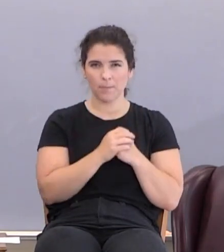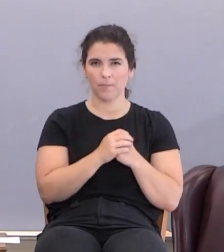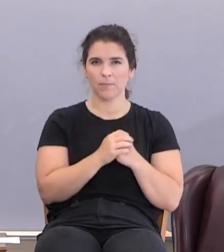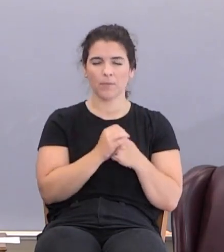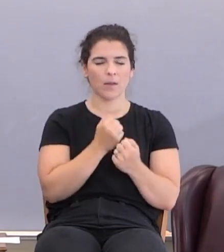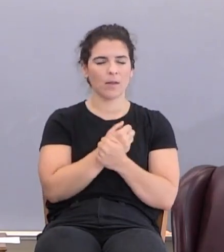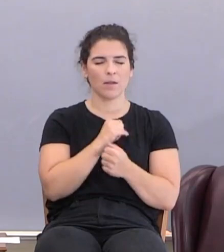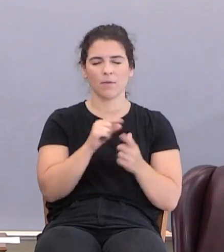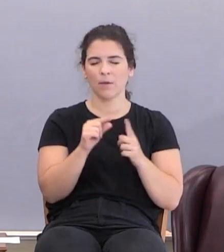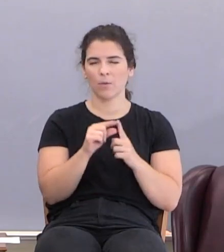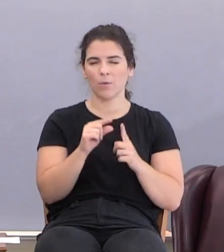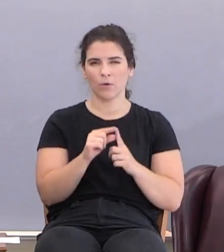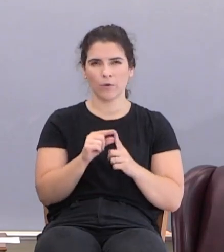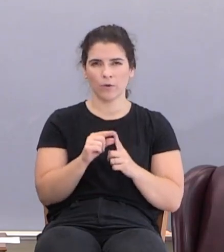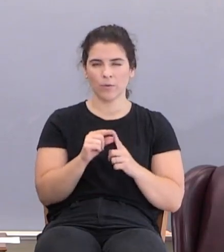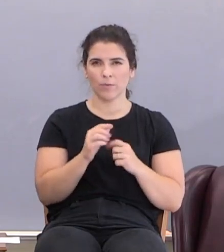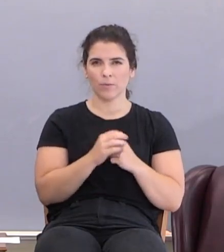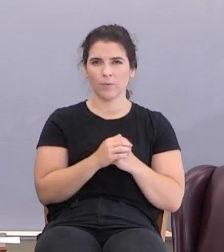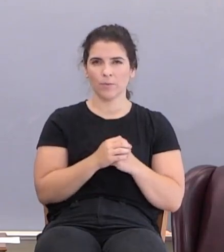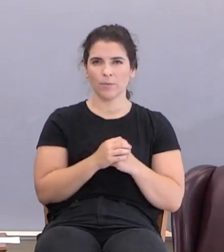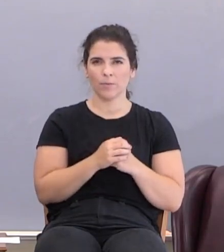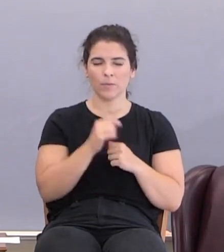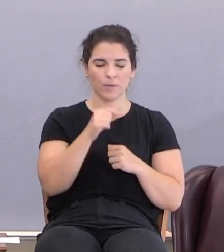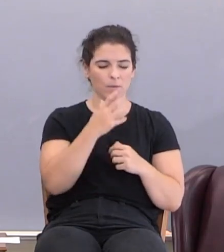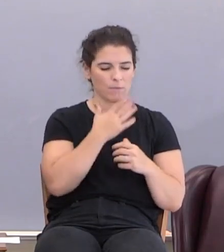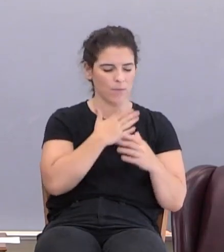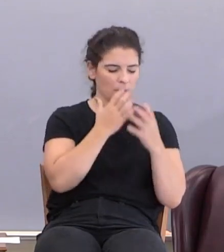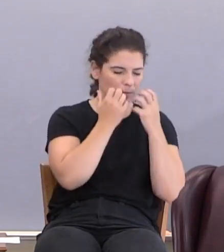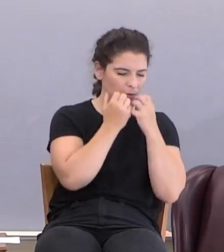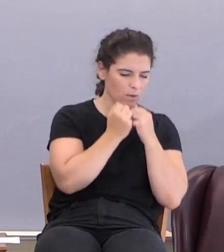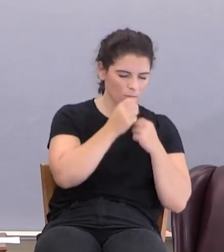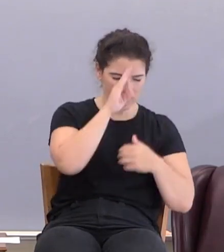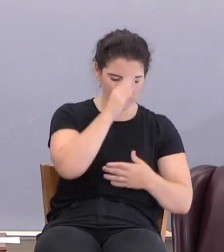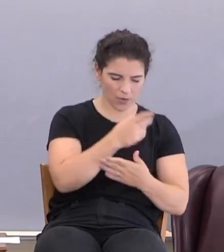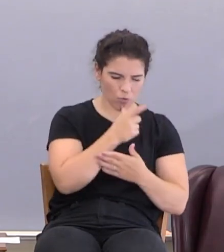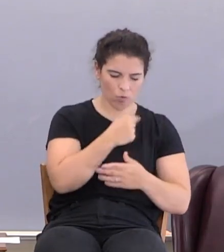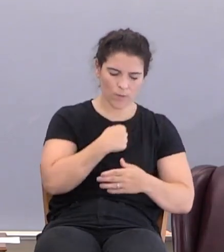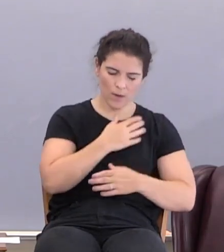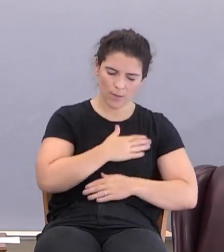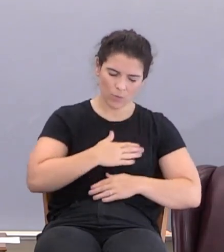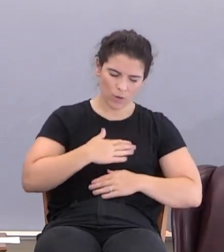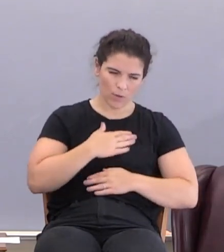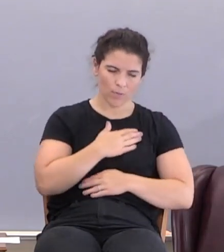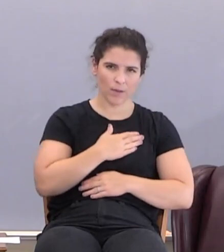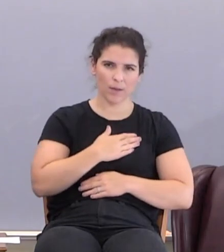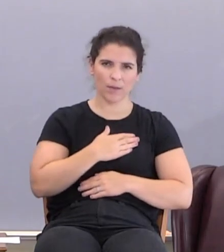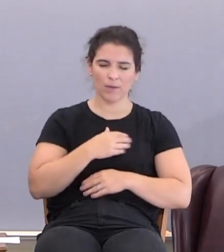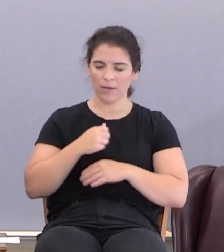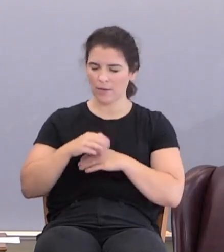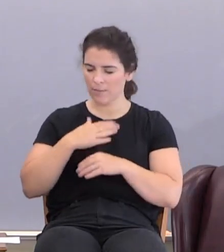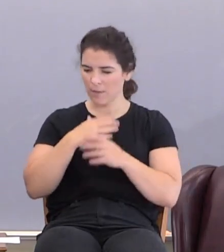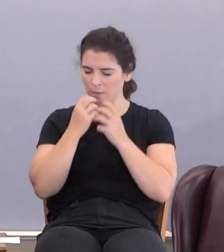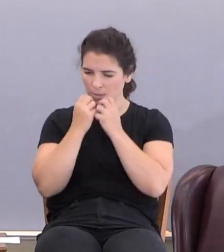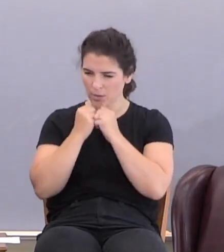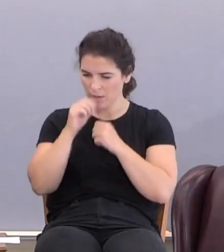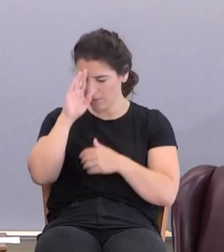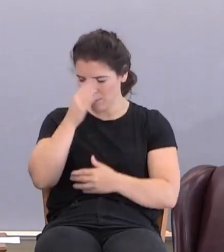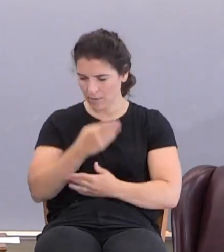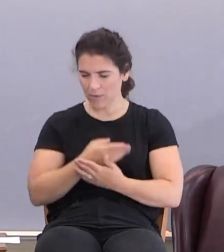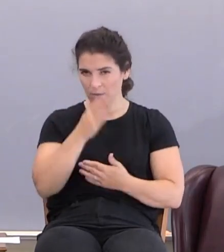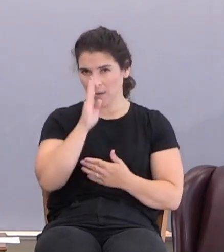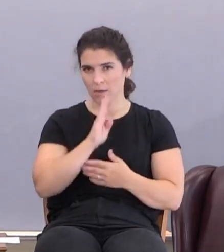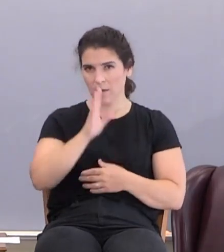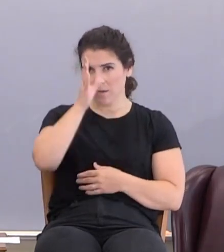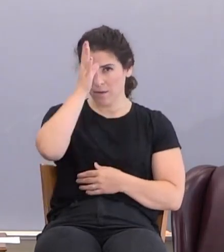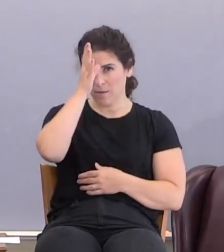I love that term. This is my beloved son, in whom I'm well pleased. I sent my beloved son. God